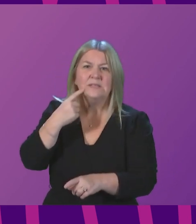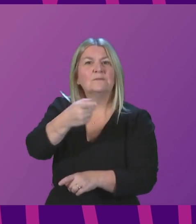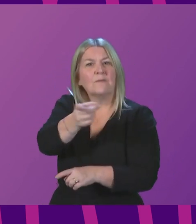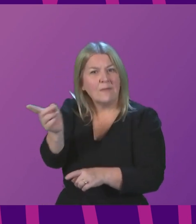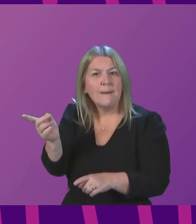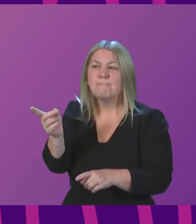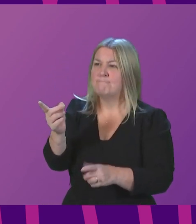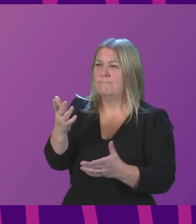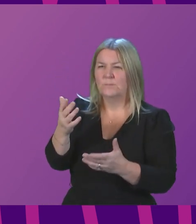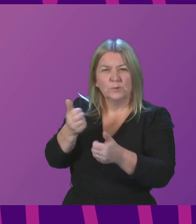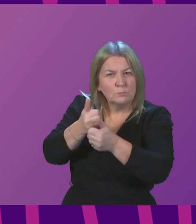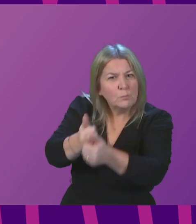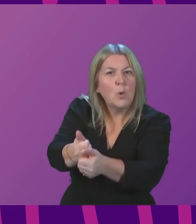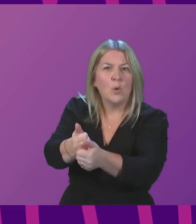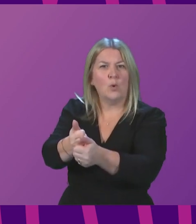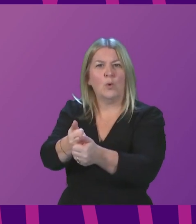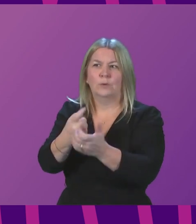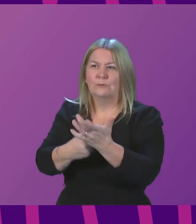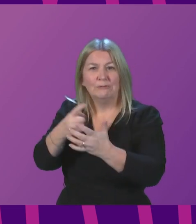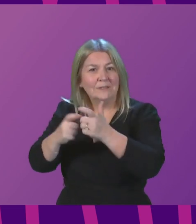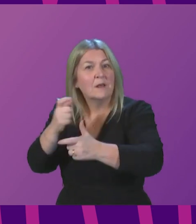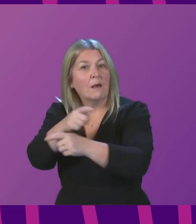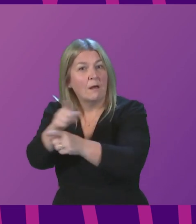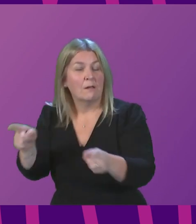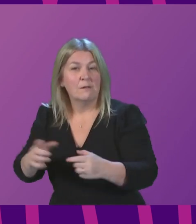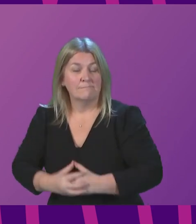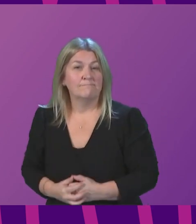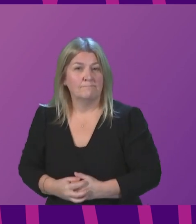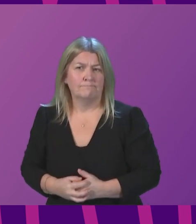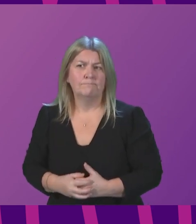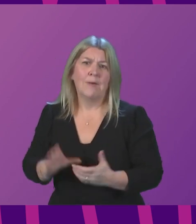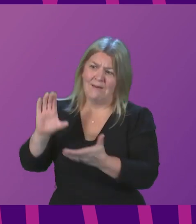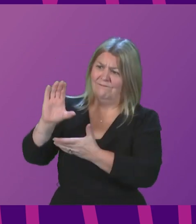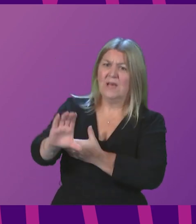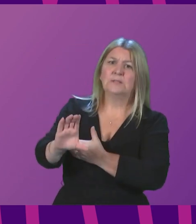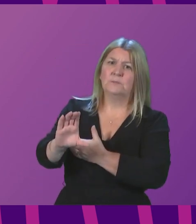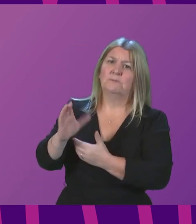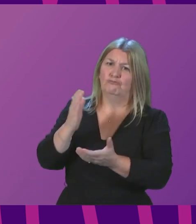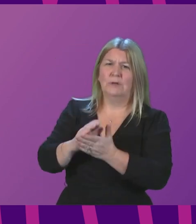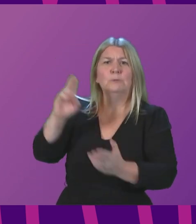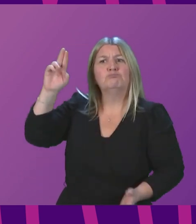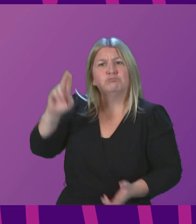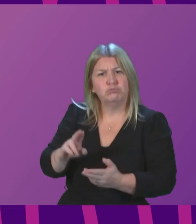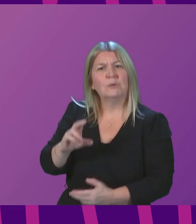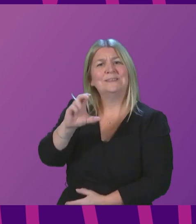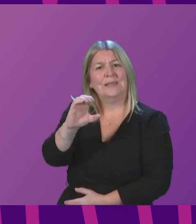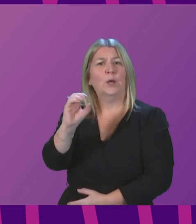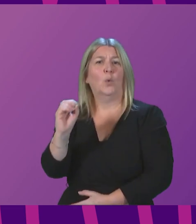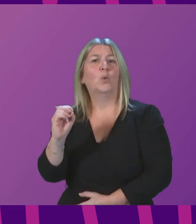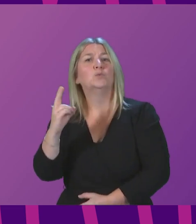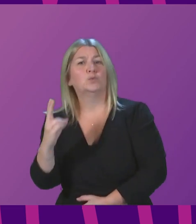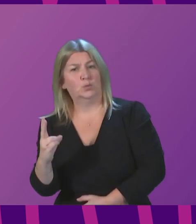drive up rates of recycling. It is estimated that the investment has the potential to reduce CO2 emissions by 21